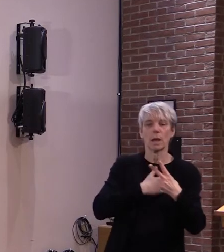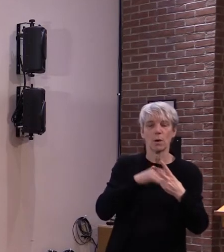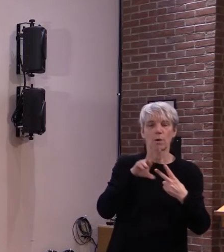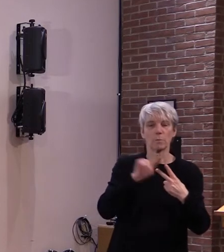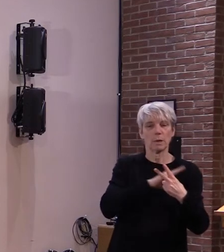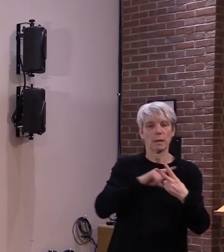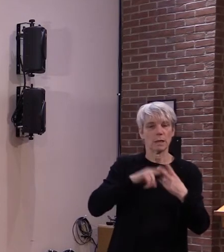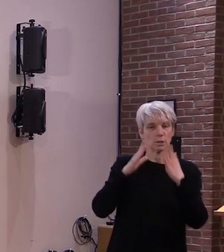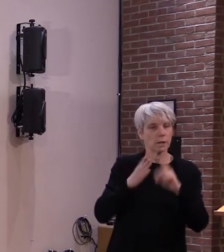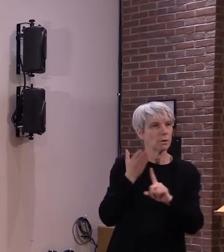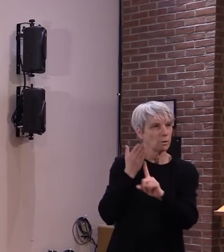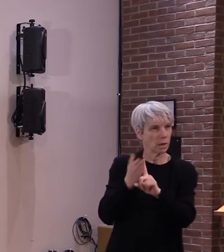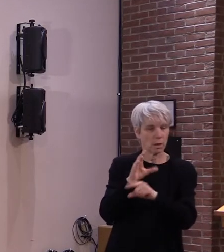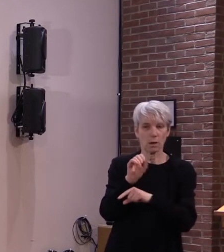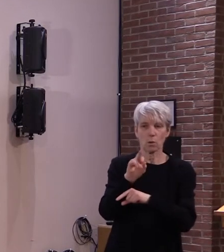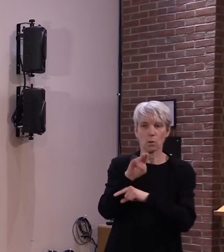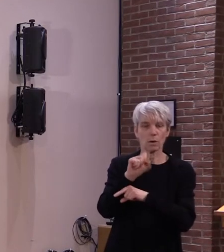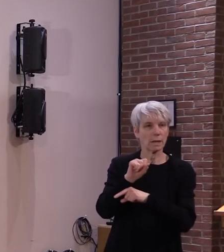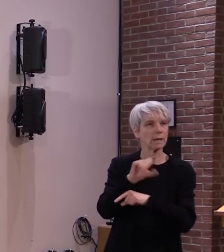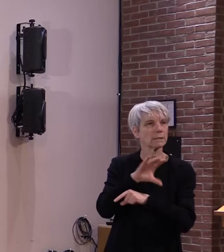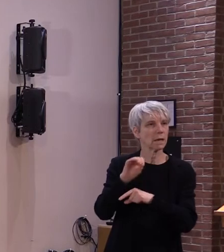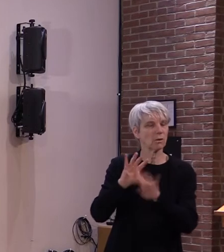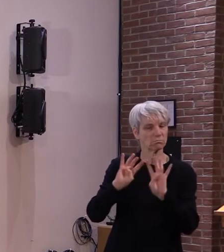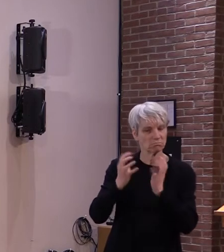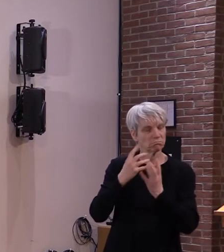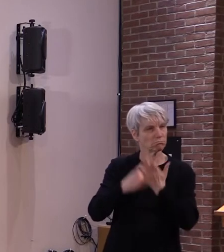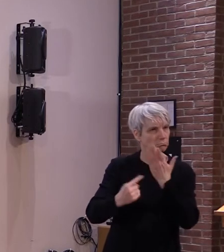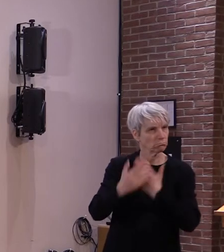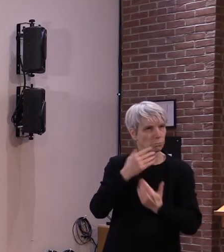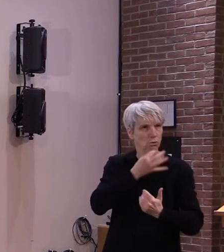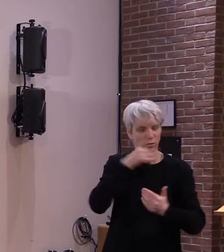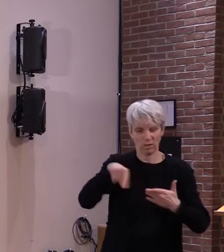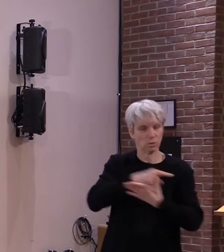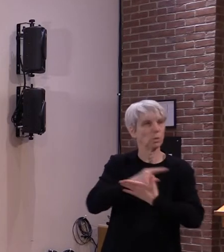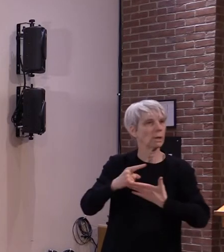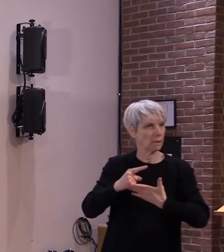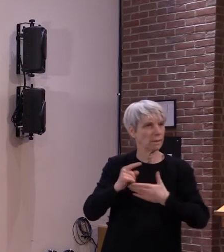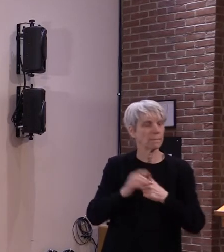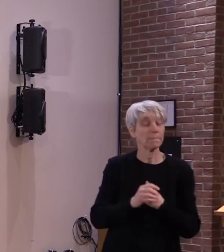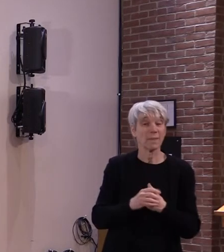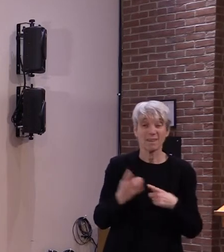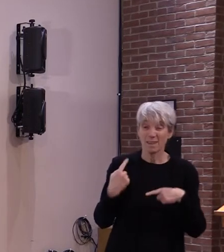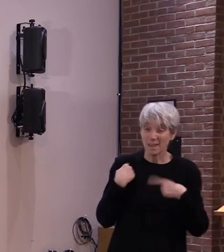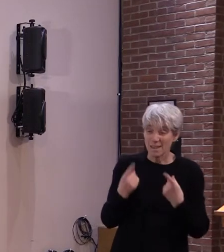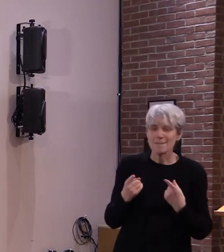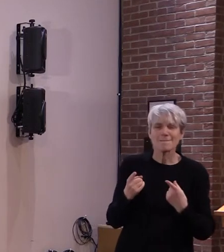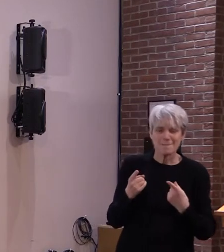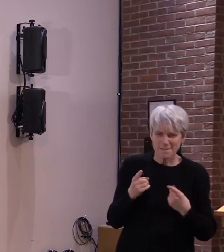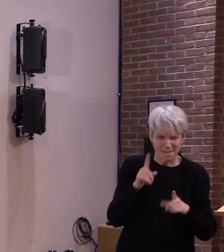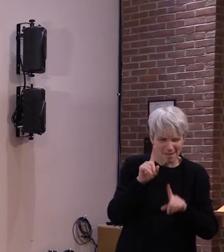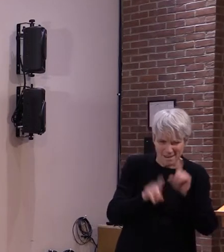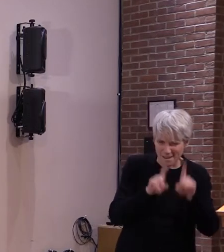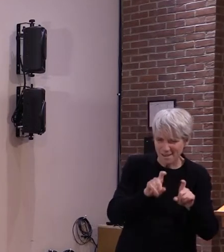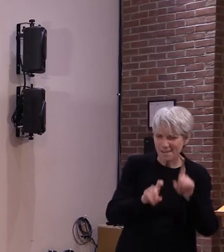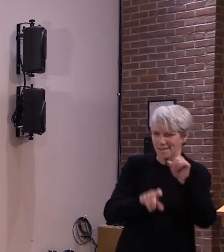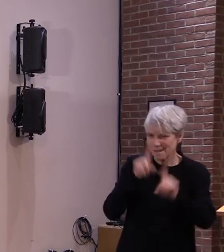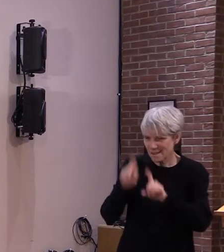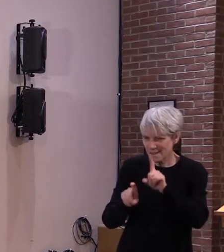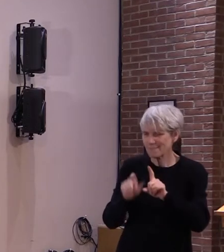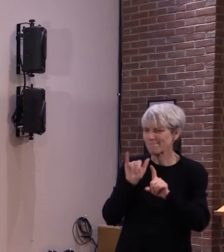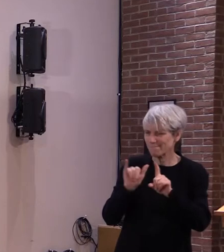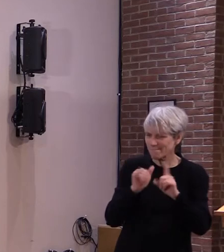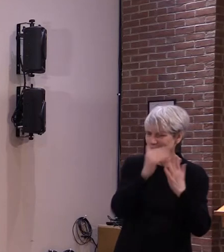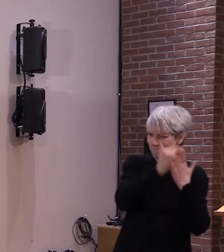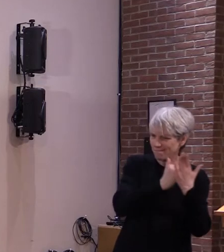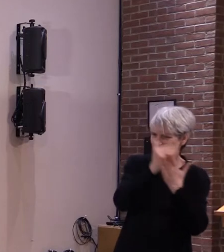in in orleans county um nothing has really shown up to be a unifying theme so